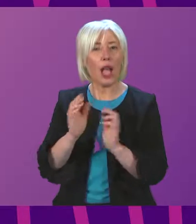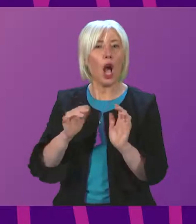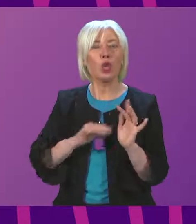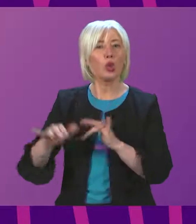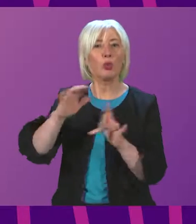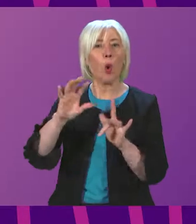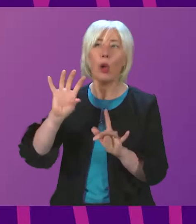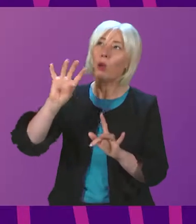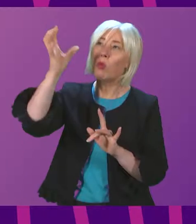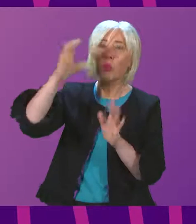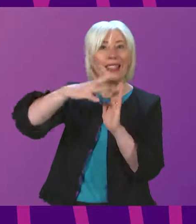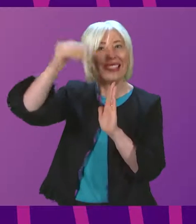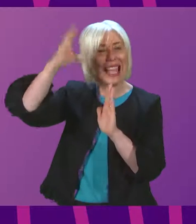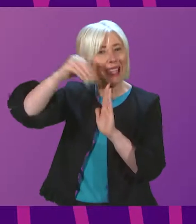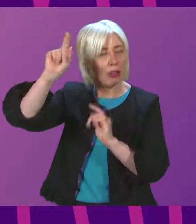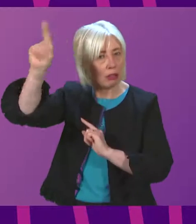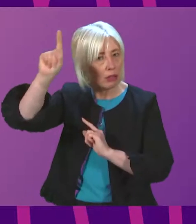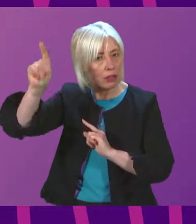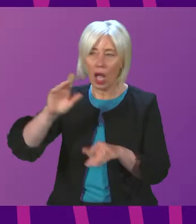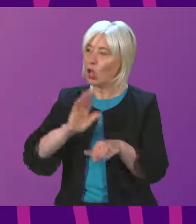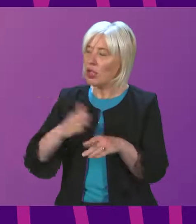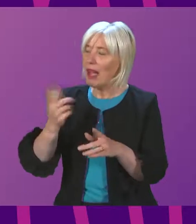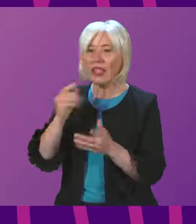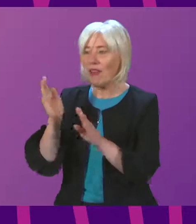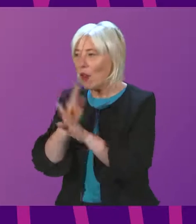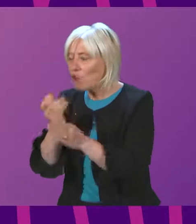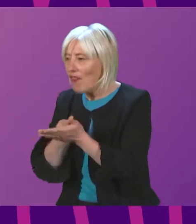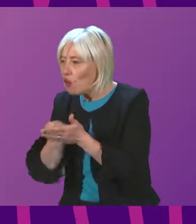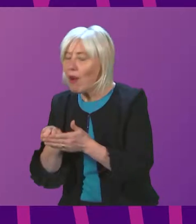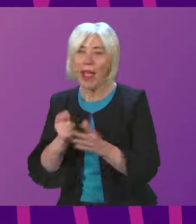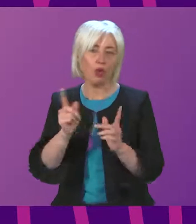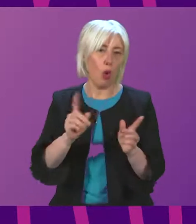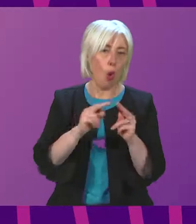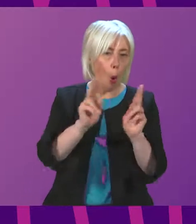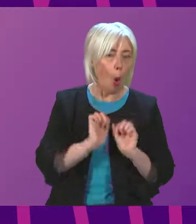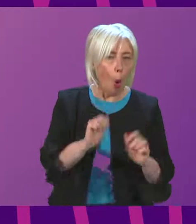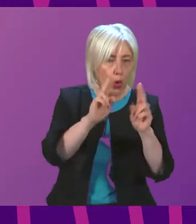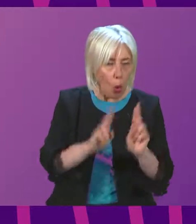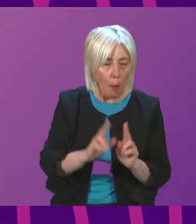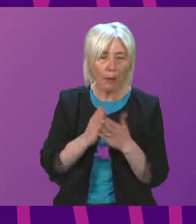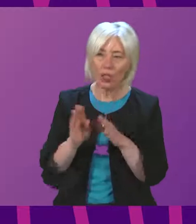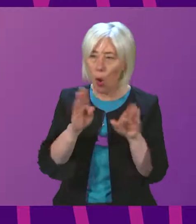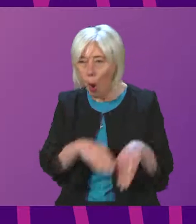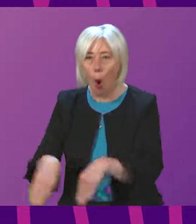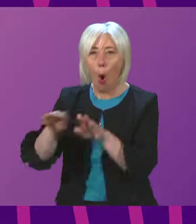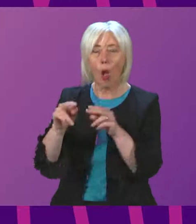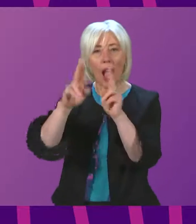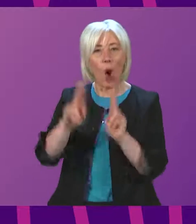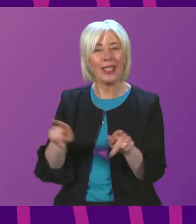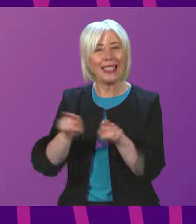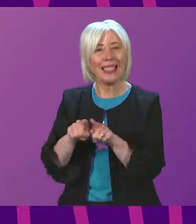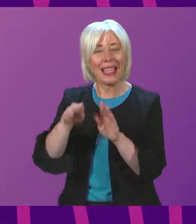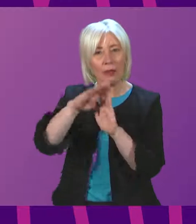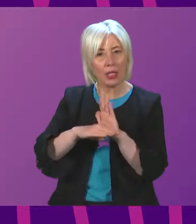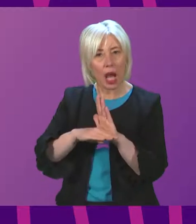housing, regardless of tenure. This legislation brings all homes to the same standard. For example, it ensures